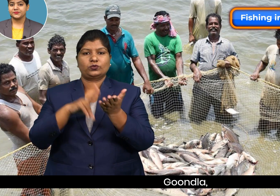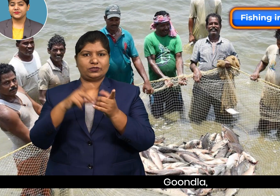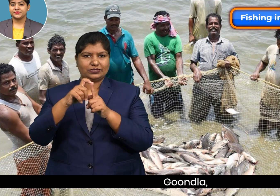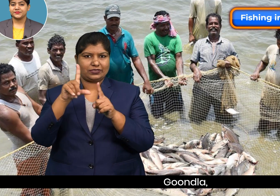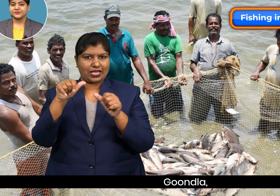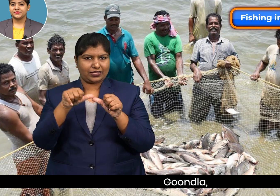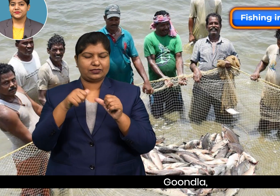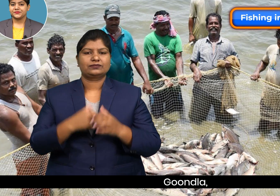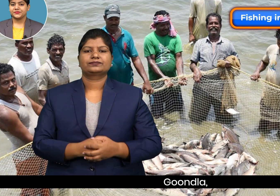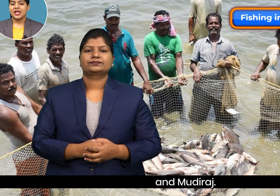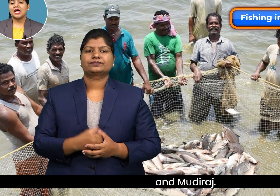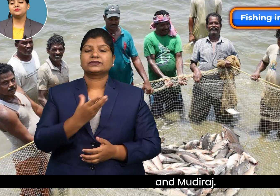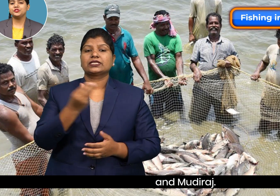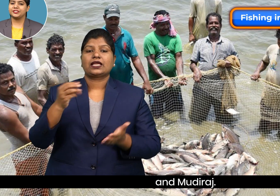and Ngoogle